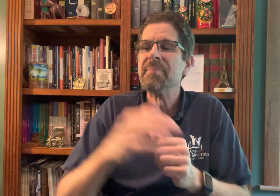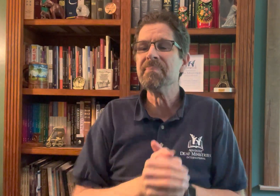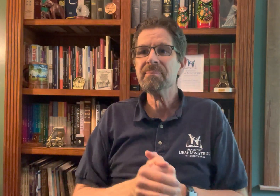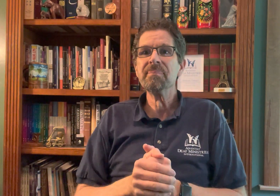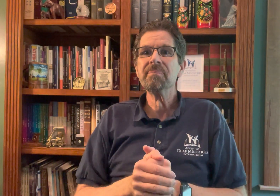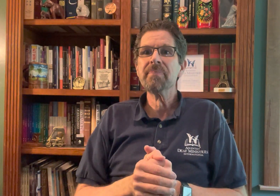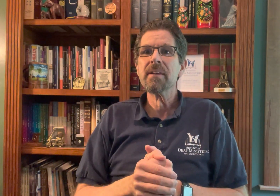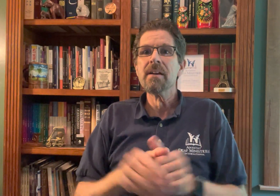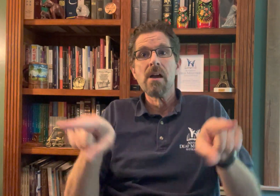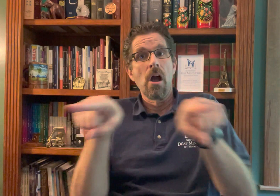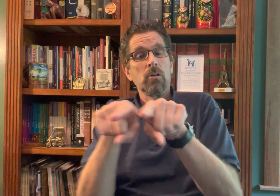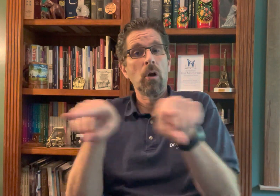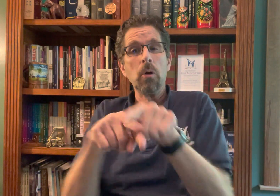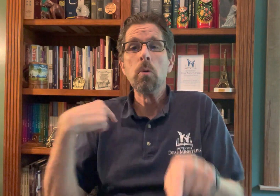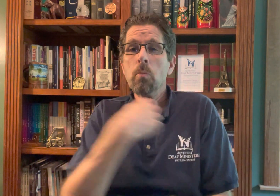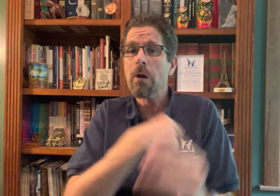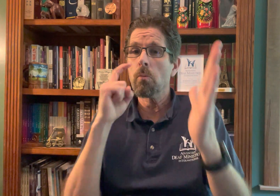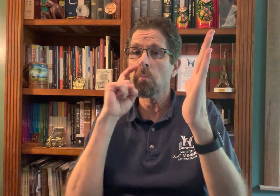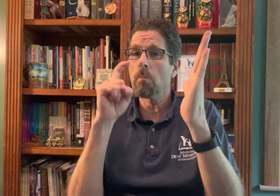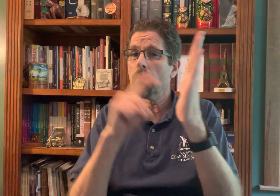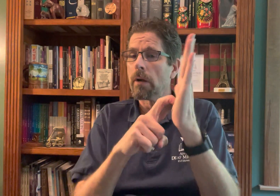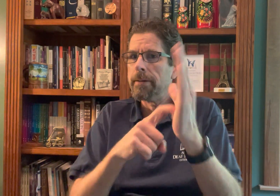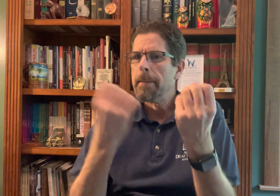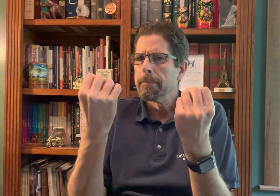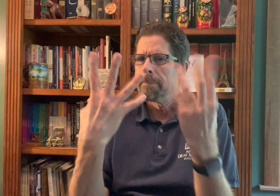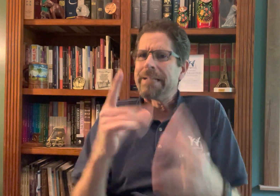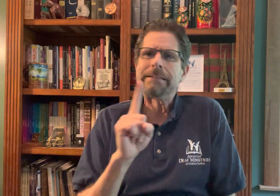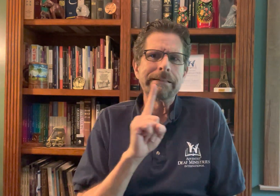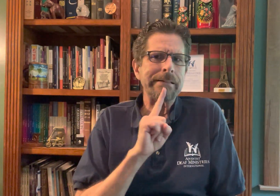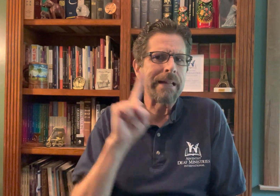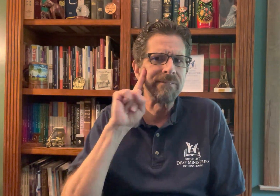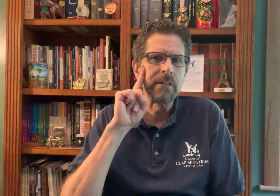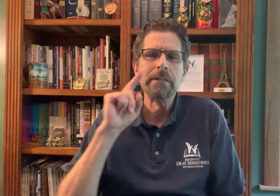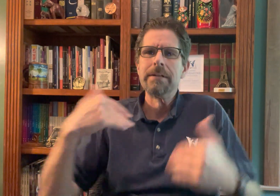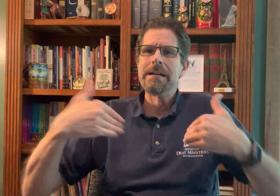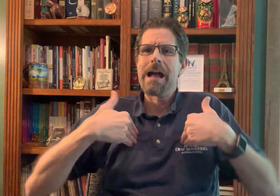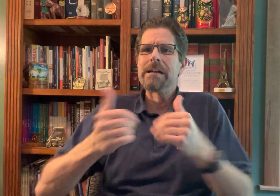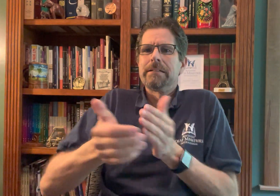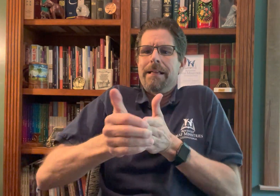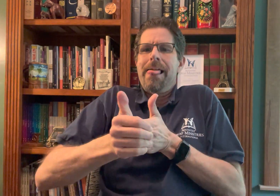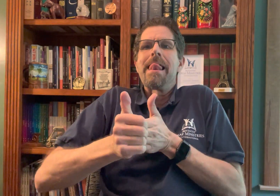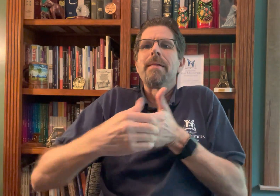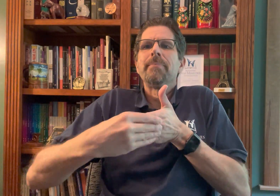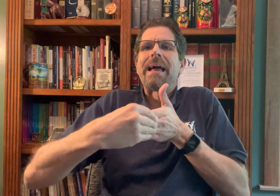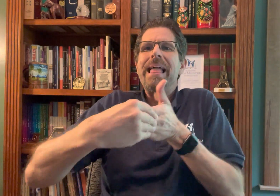language. But also providing programs like the 10 days of prayer